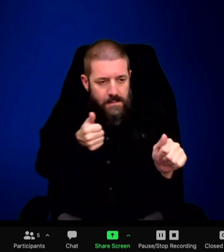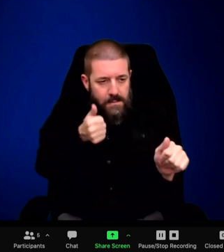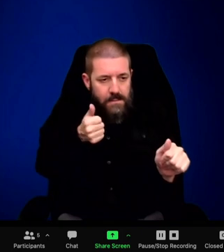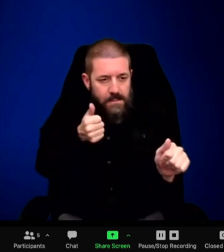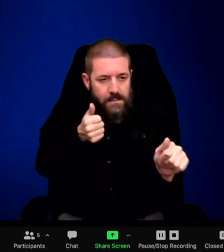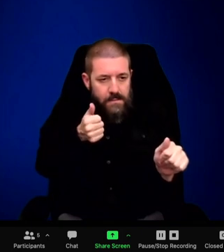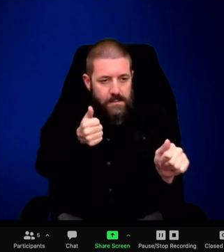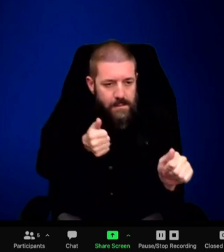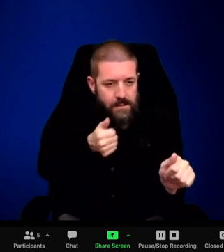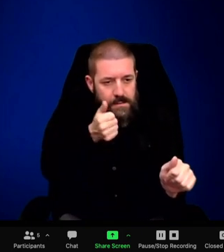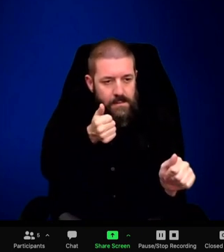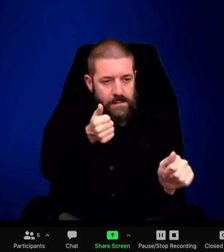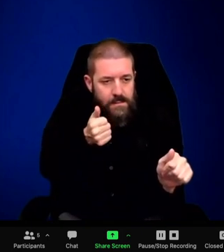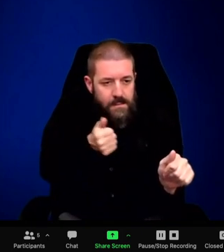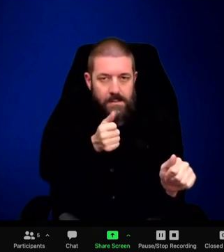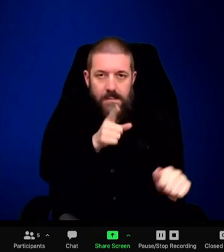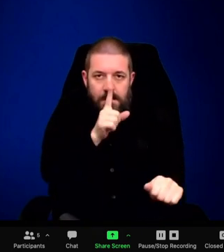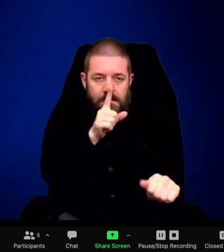So, it's brought them together.